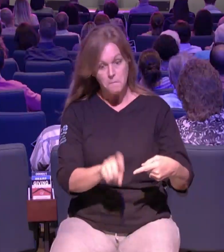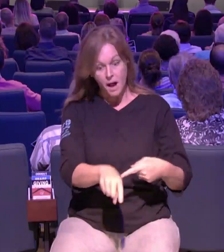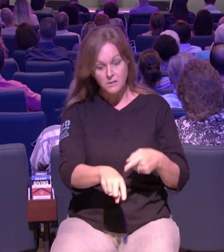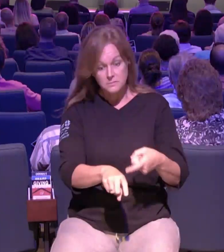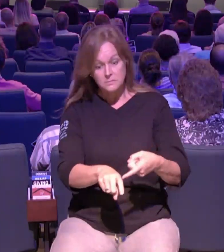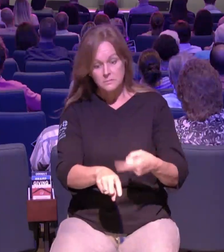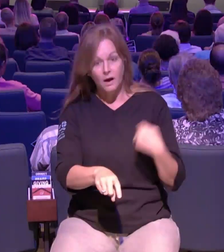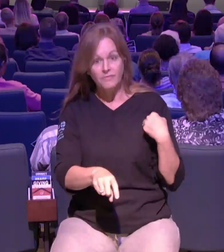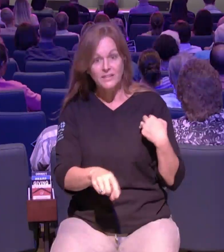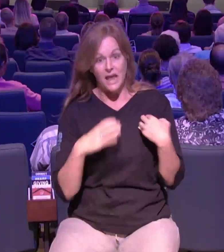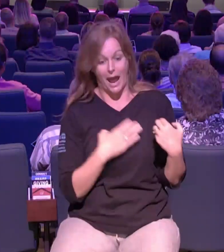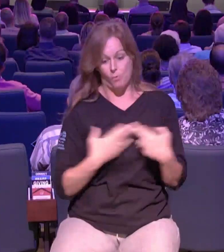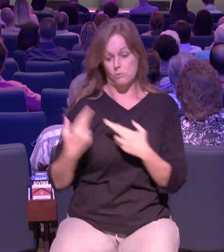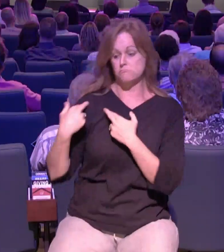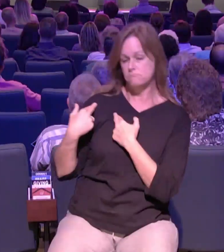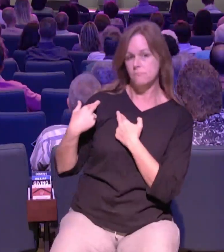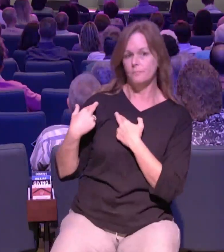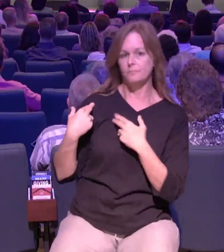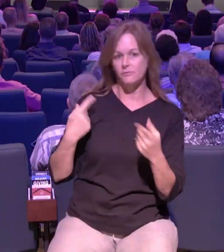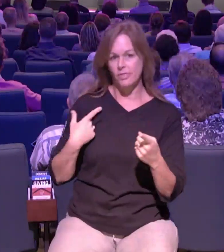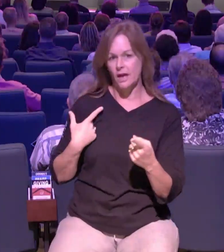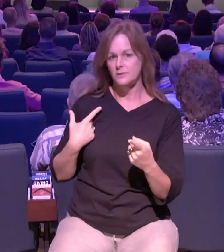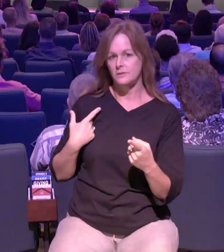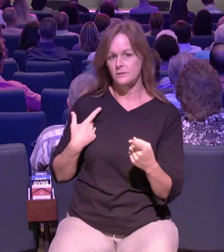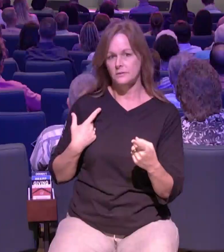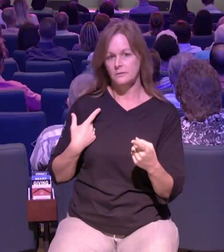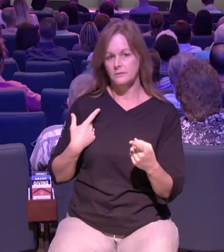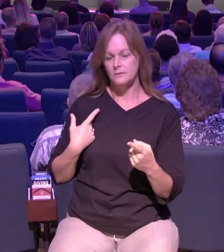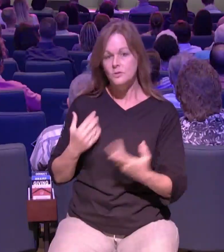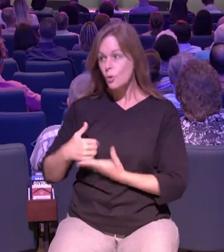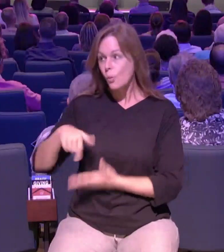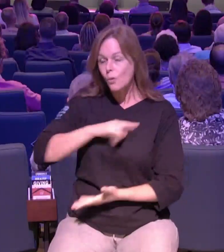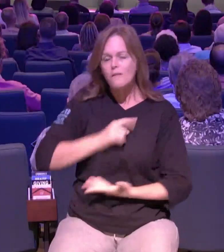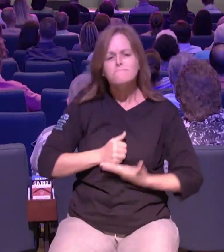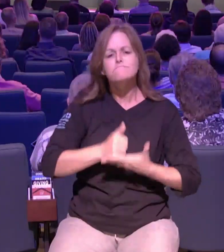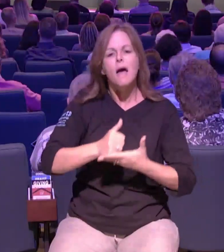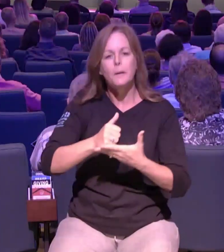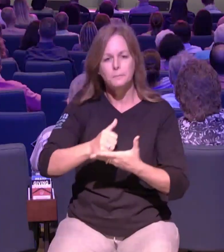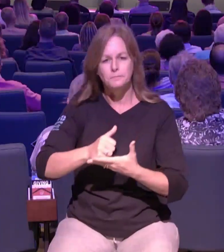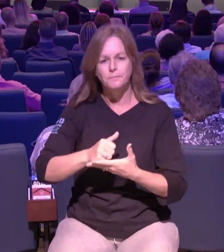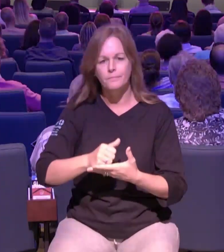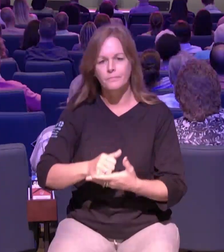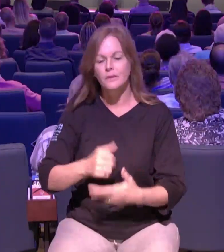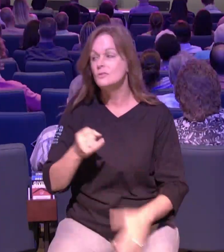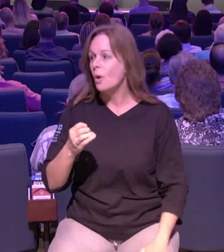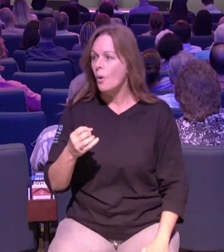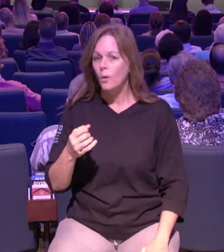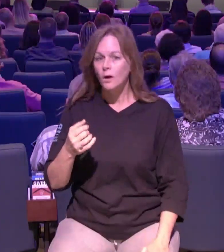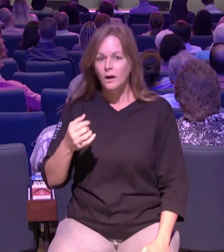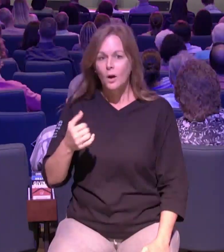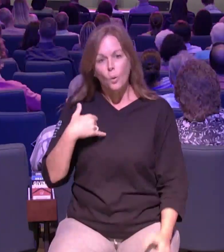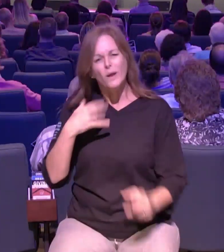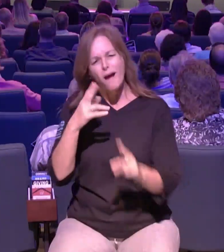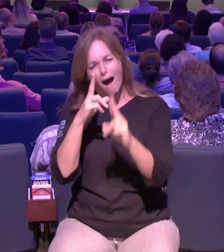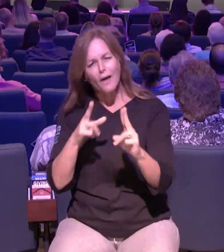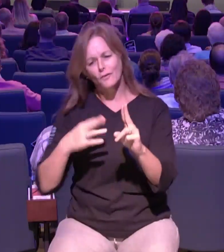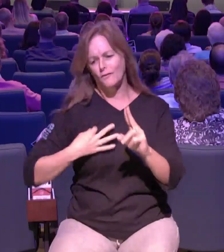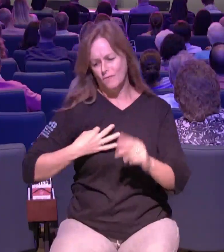honoring uh all of you on the dream team because you're you're doing this you're picking up the corners of your mat and you're carrying people to jesus you're you know